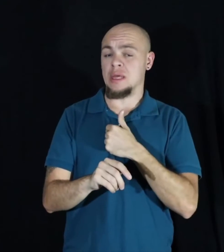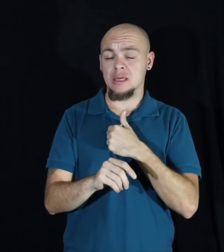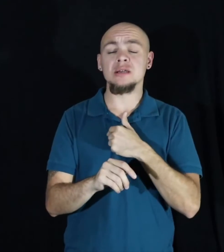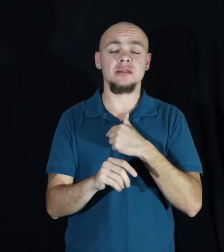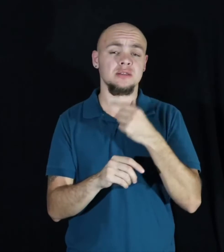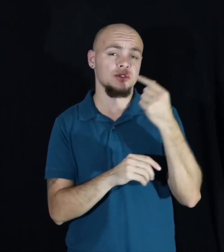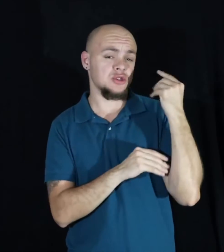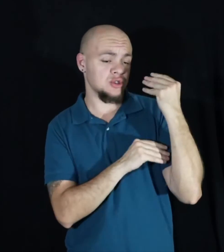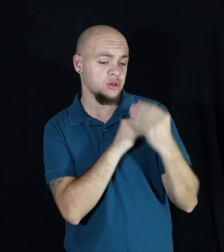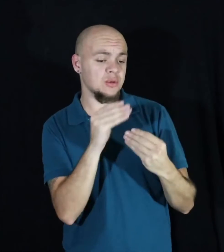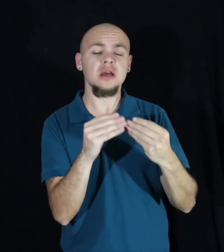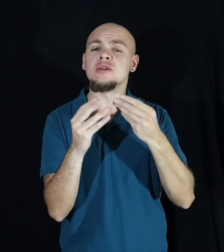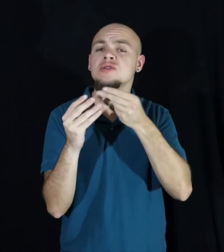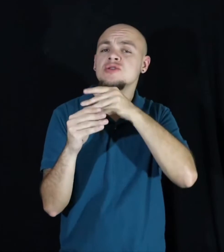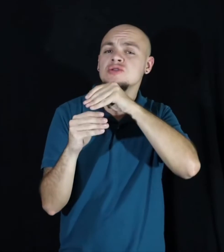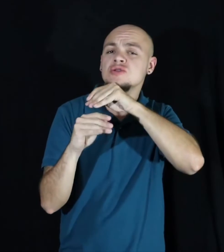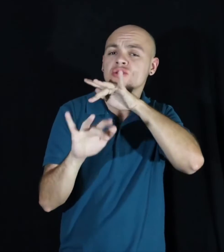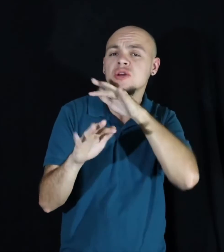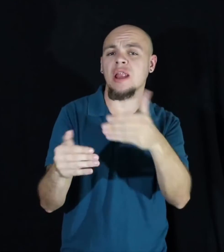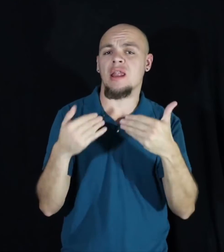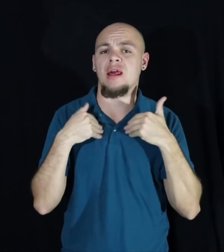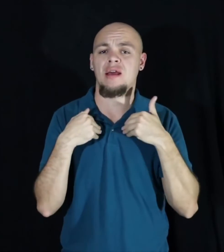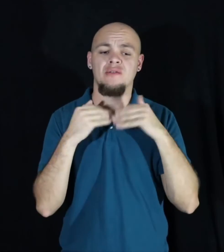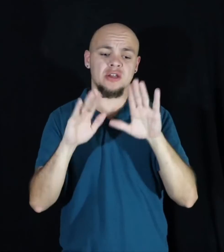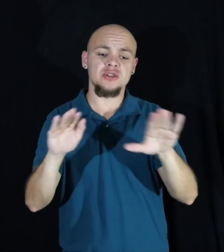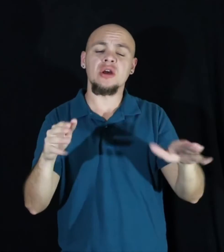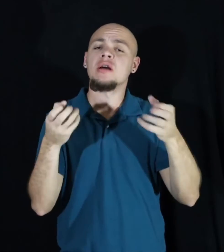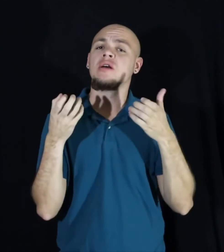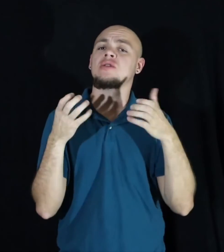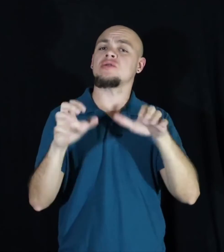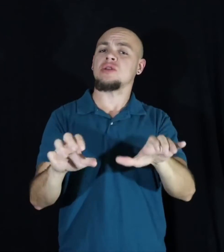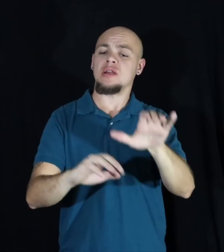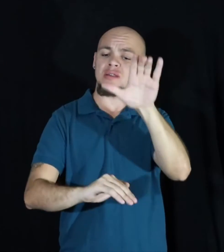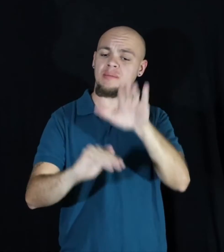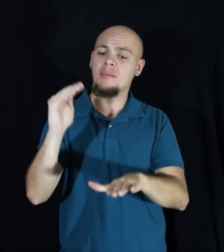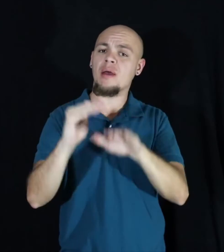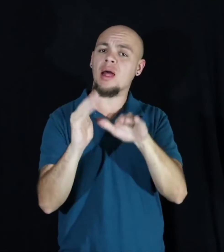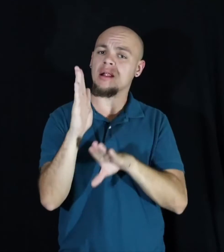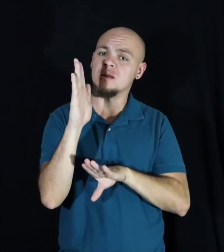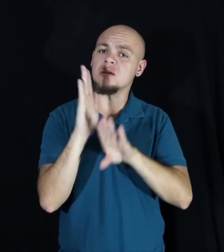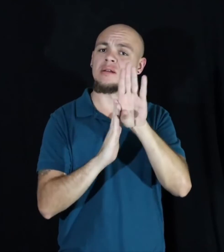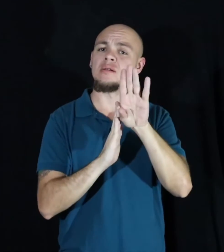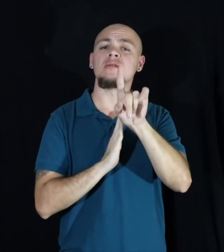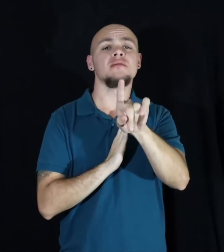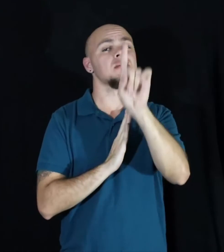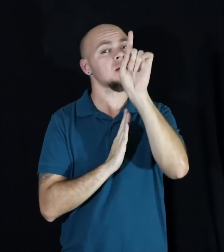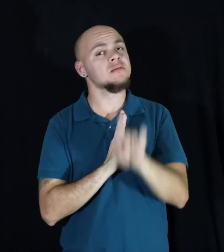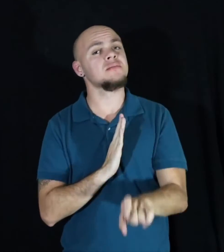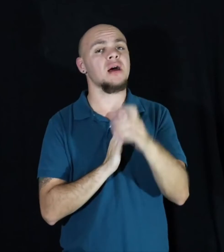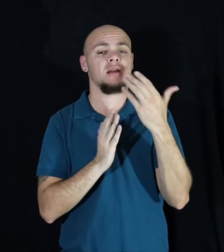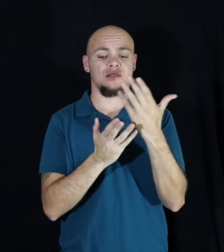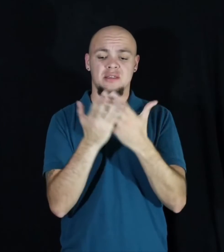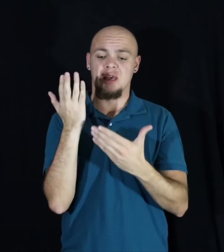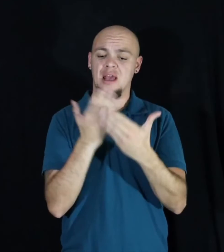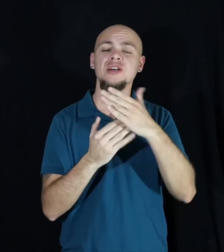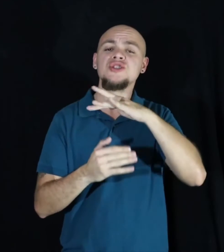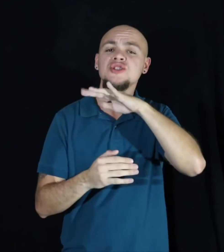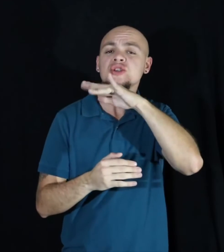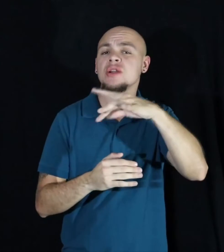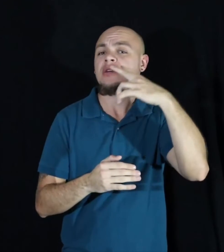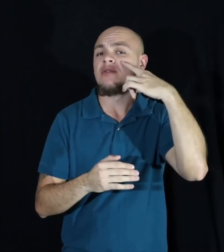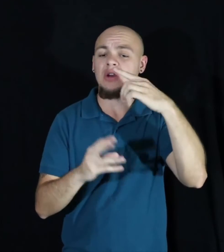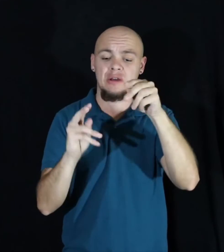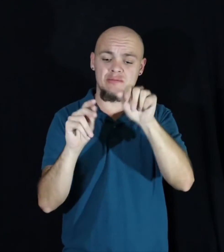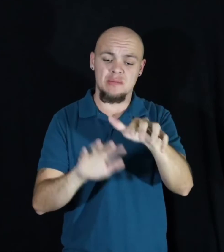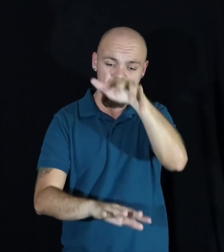the dirt. Give them, our children, the chance to build upon it. But you have to get your hands dirty in order to plant